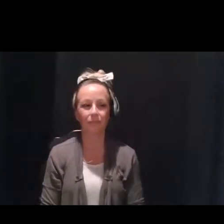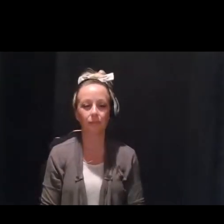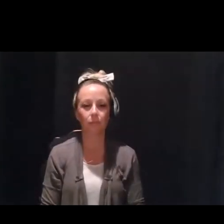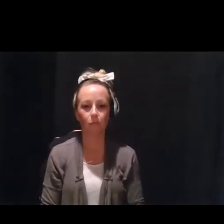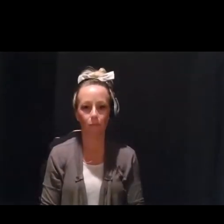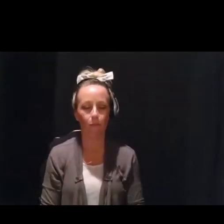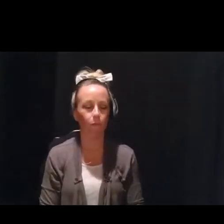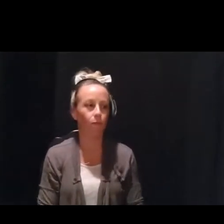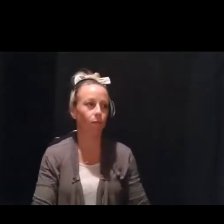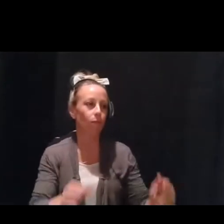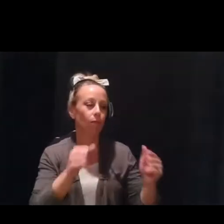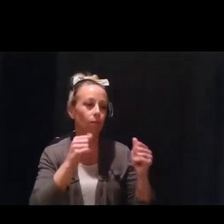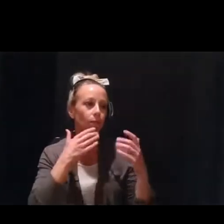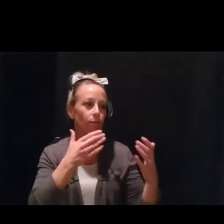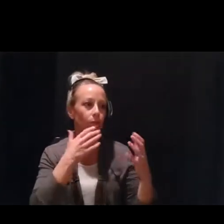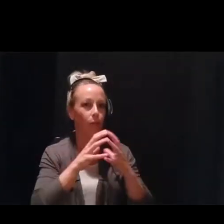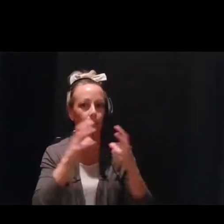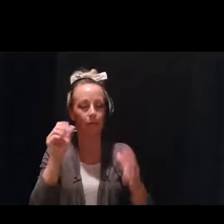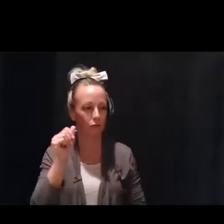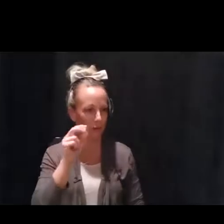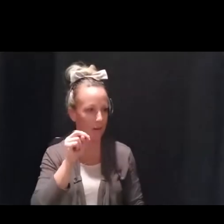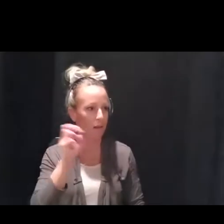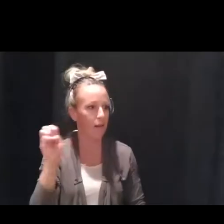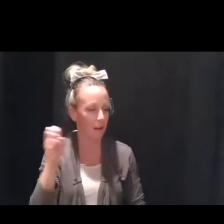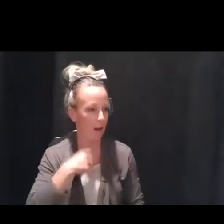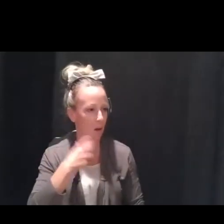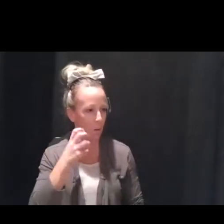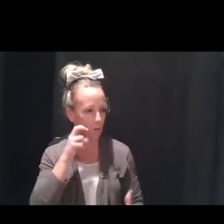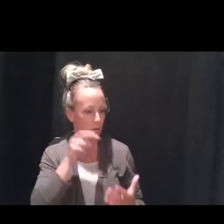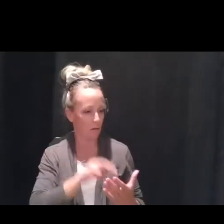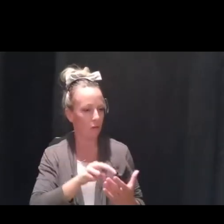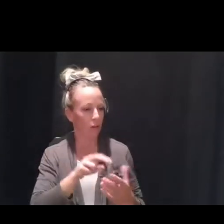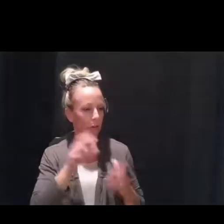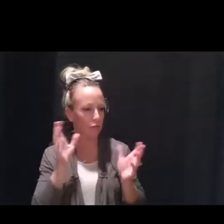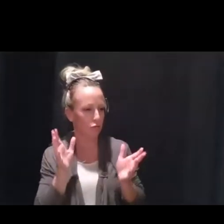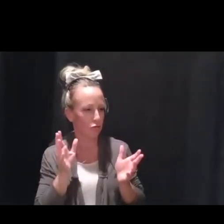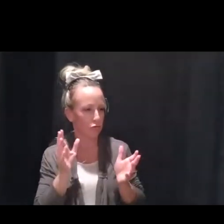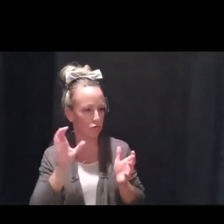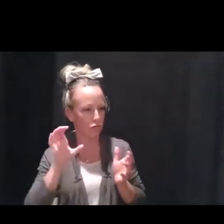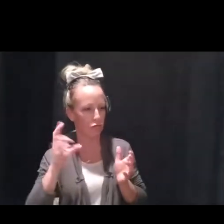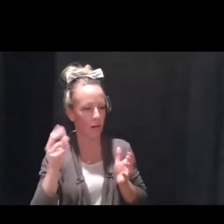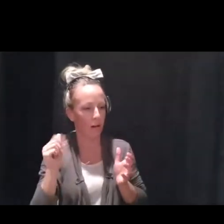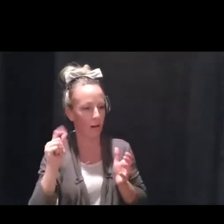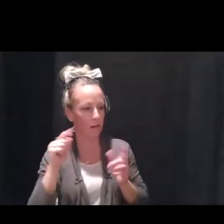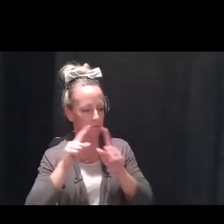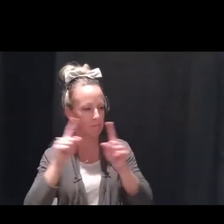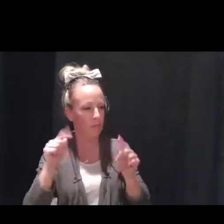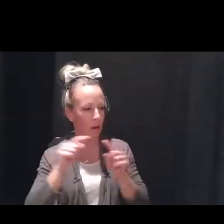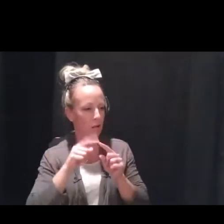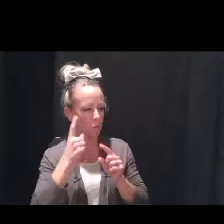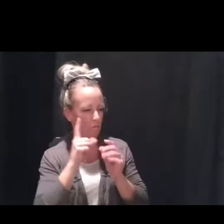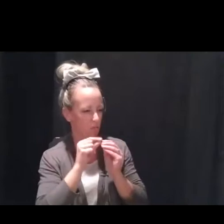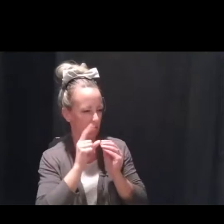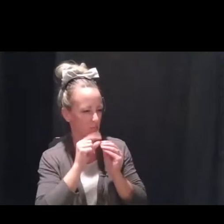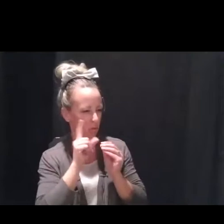Thank you so much, Anne. I am going to go to the chat here. It looks like we have one question, and then another one is a follow-up on providing some of the